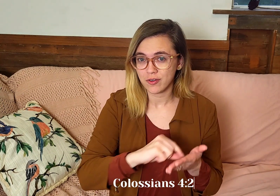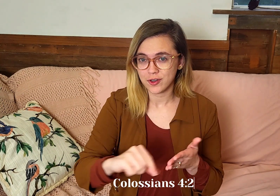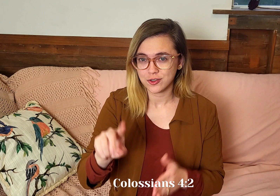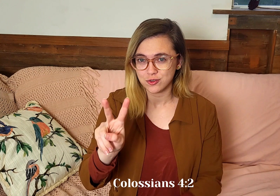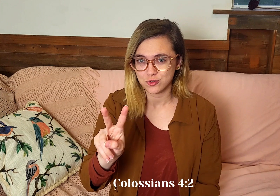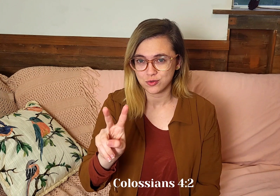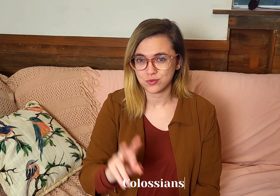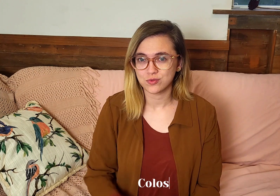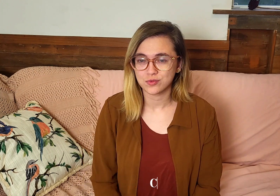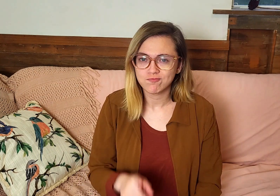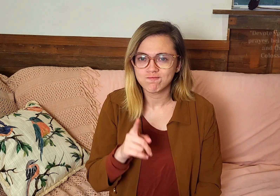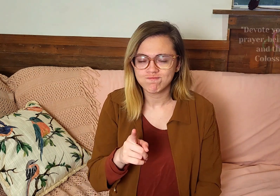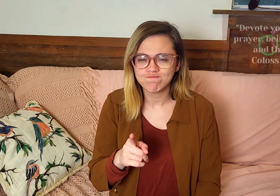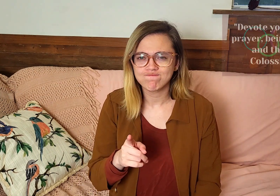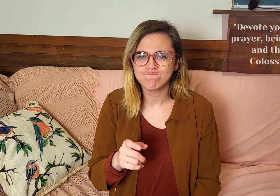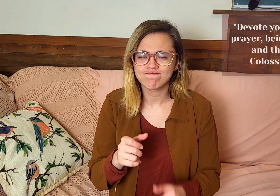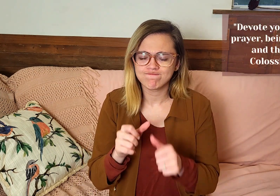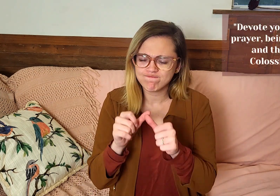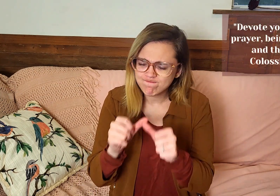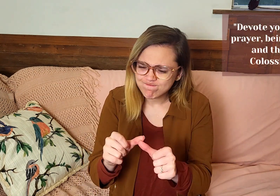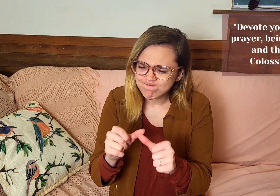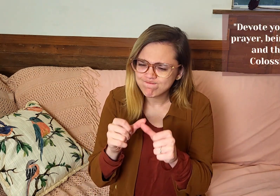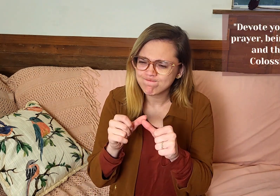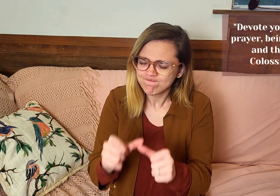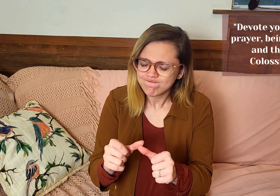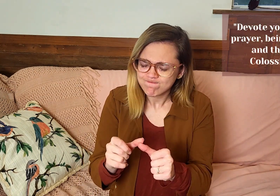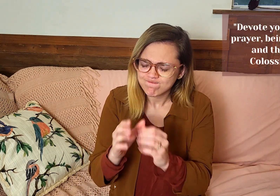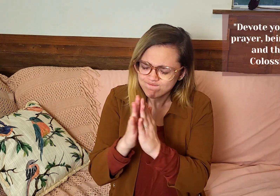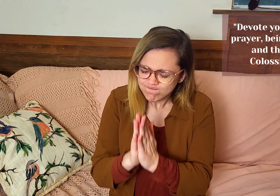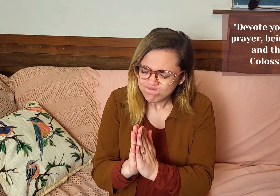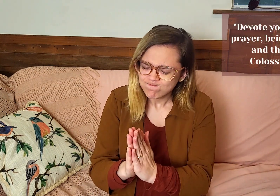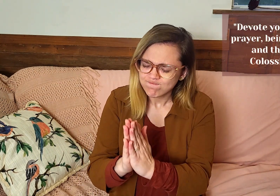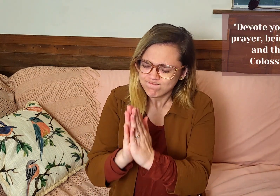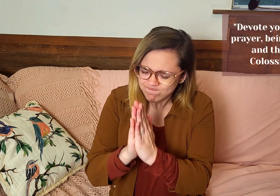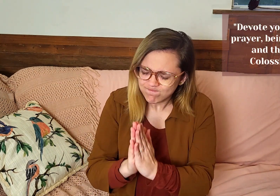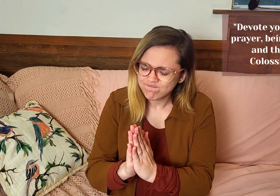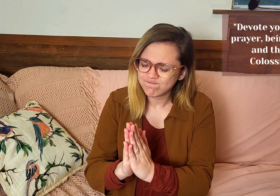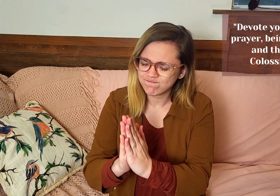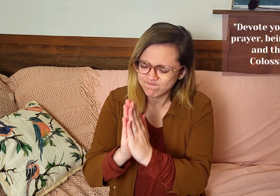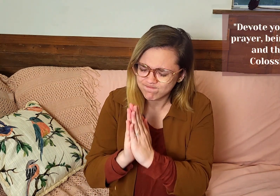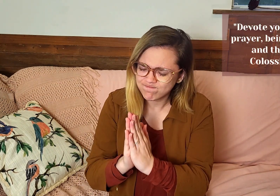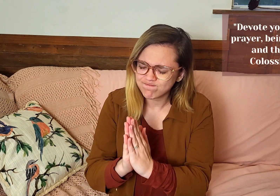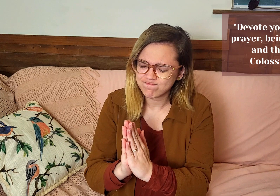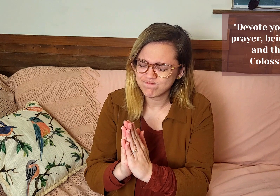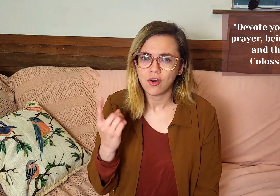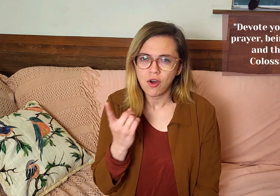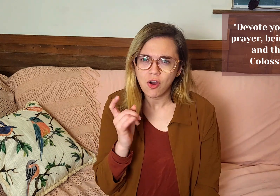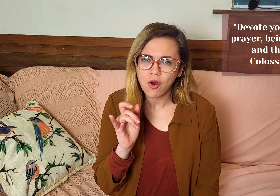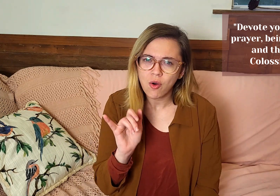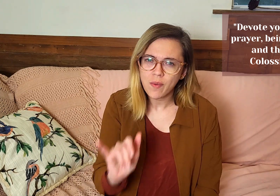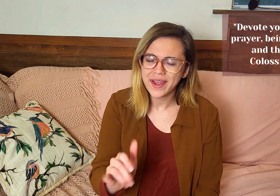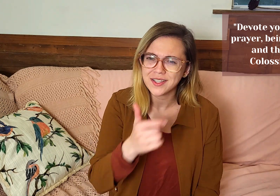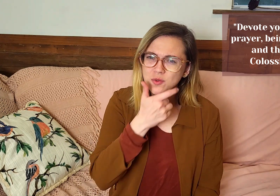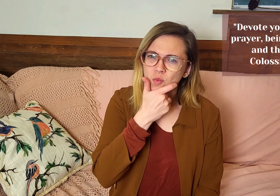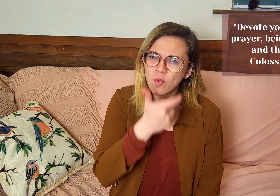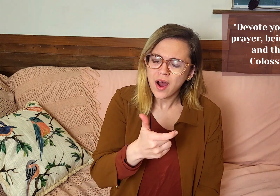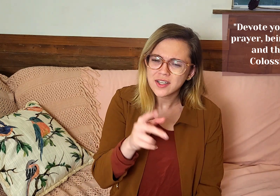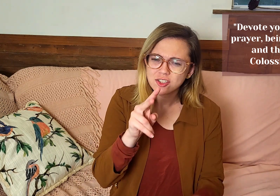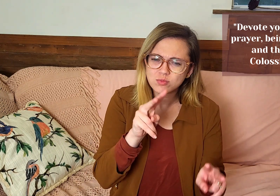2. Devote yourselves to prayer, being watchful,